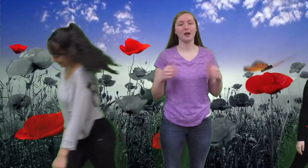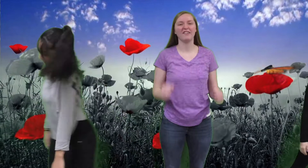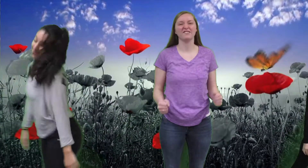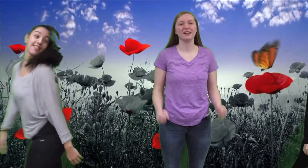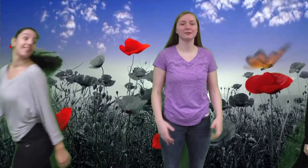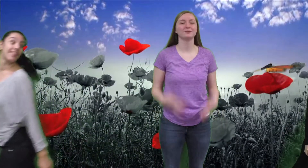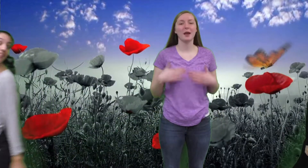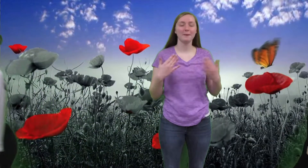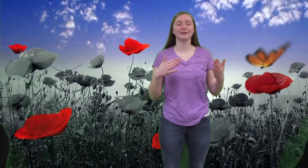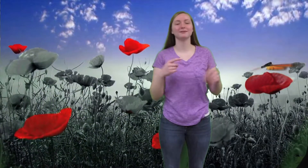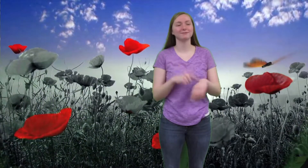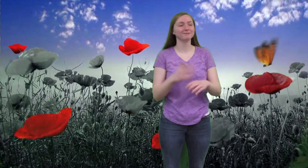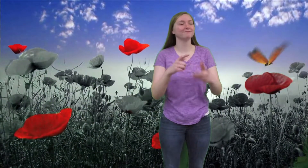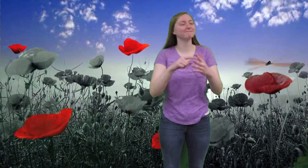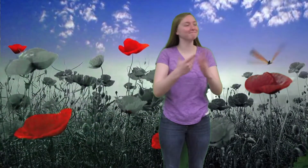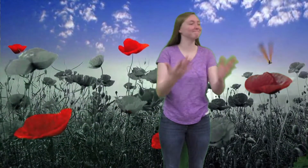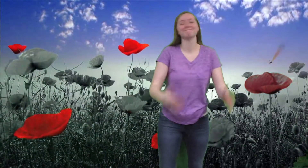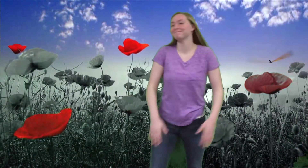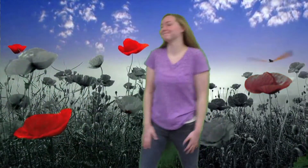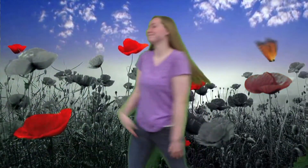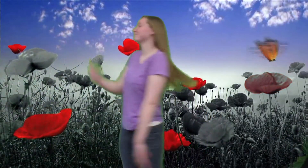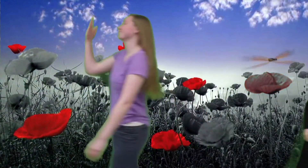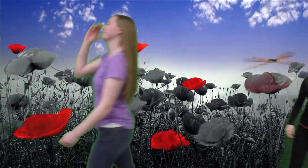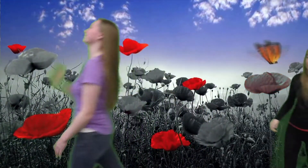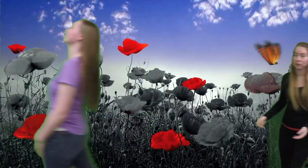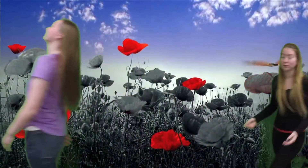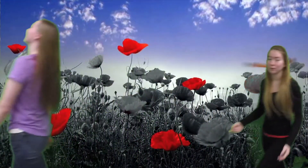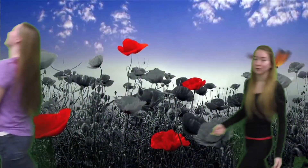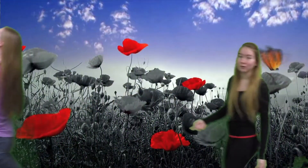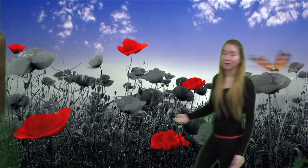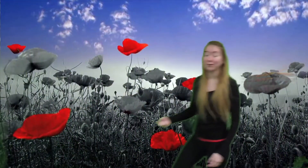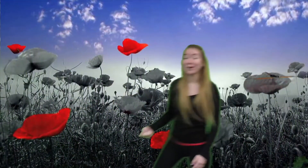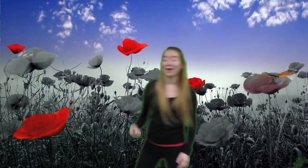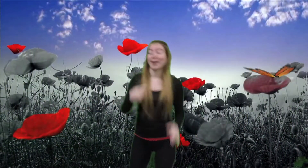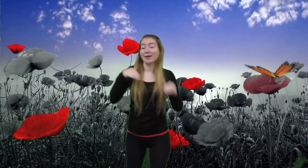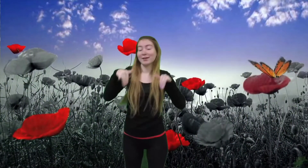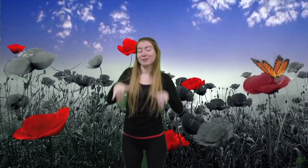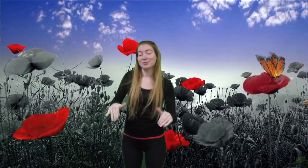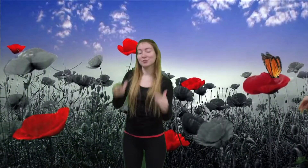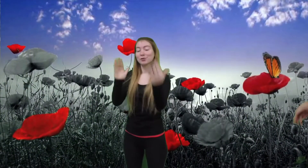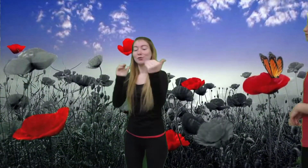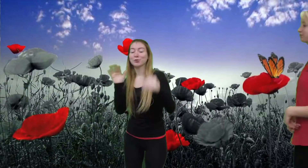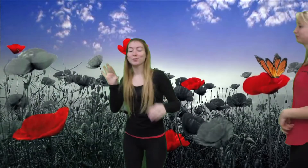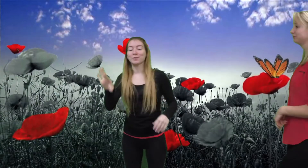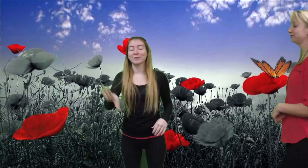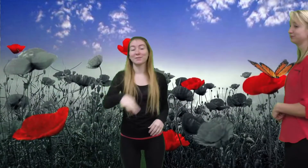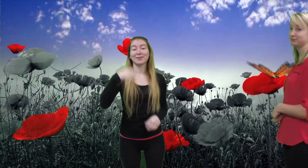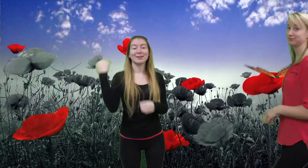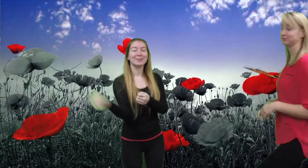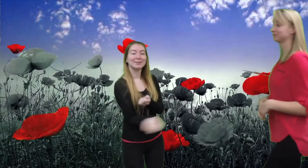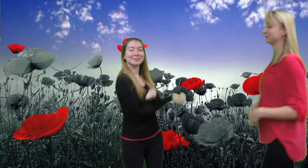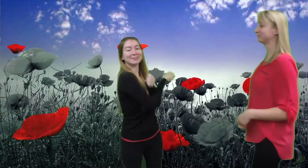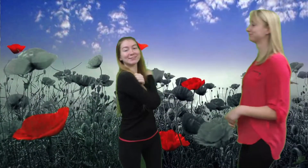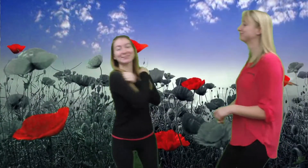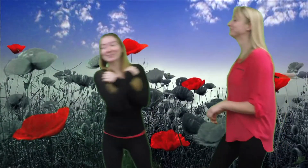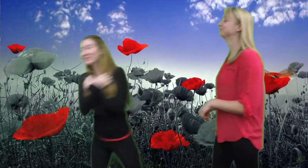Things are looking up Love is still the answer, I'm relying